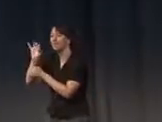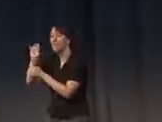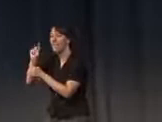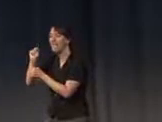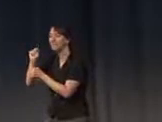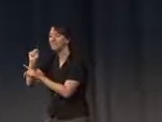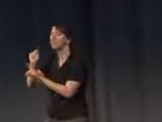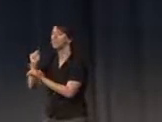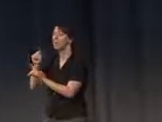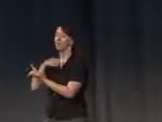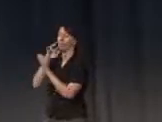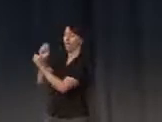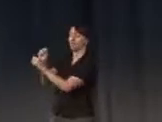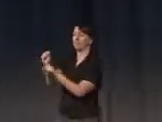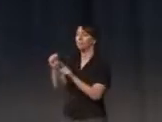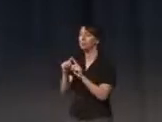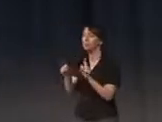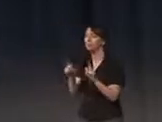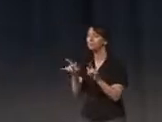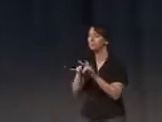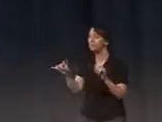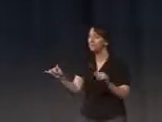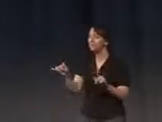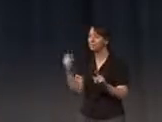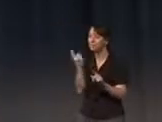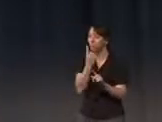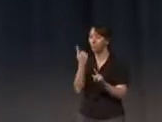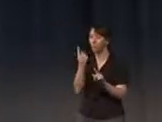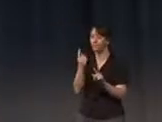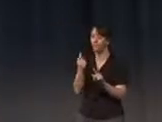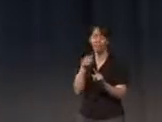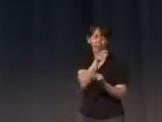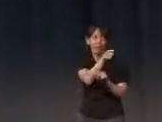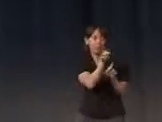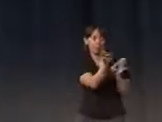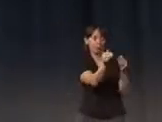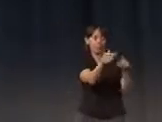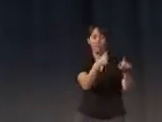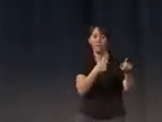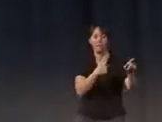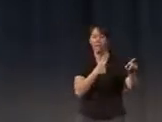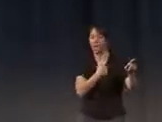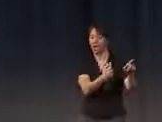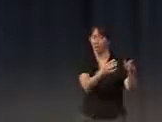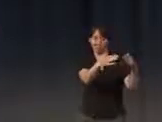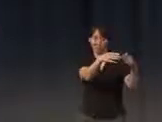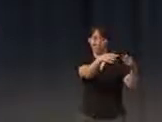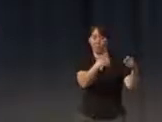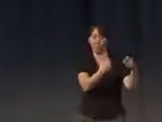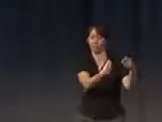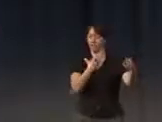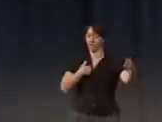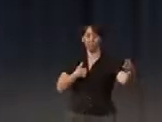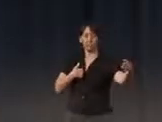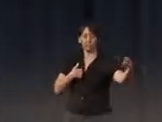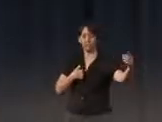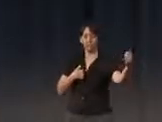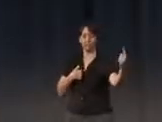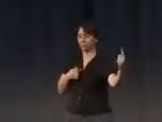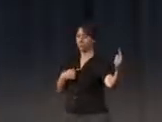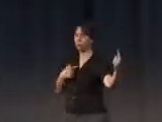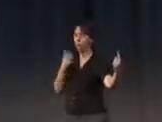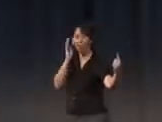simple. Does it mean even if somebody back in the room will gonna move, it will affect my position in the space. And I think so this is something which is